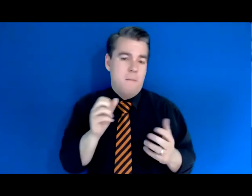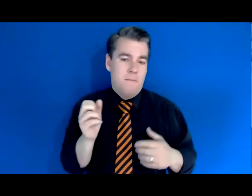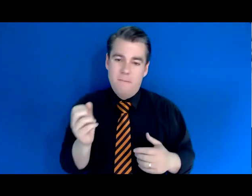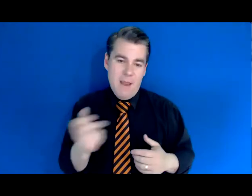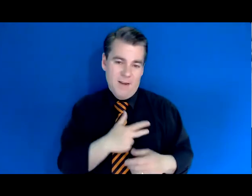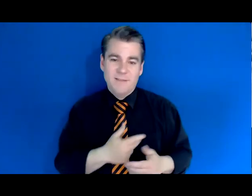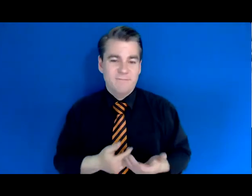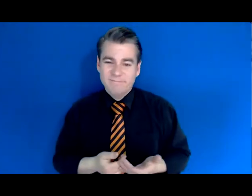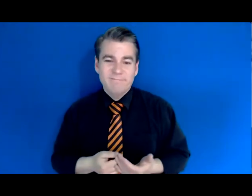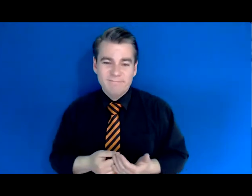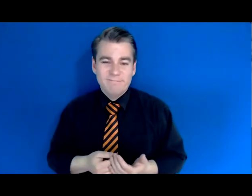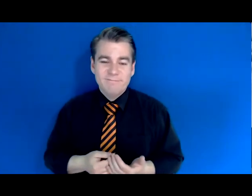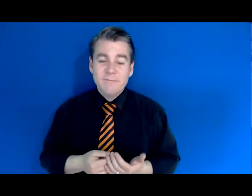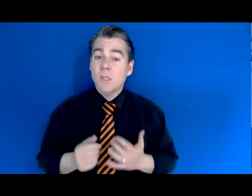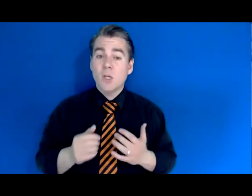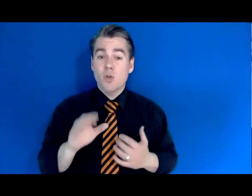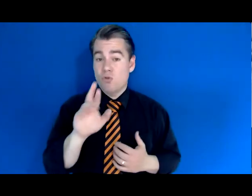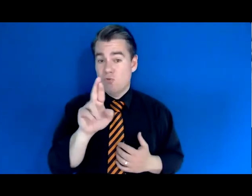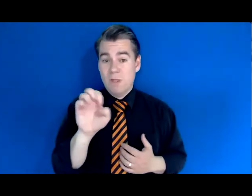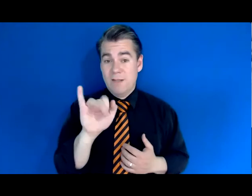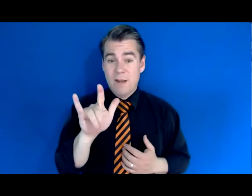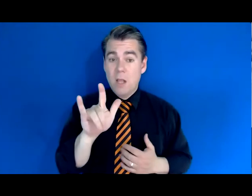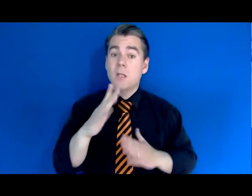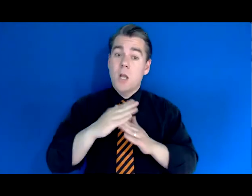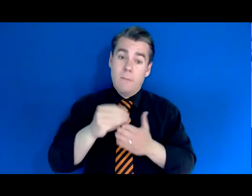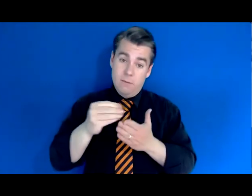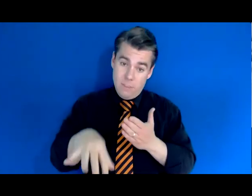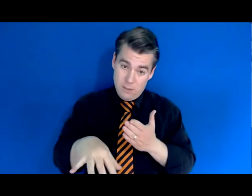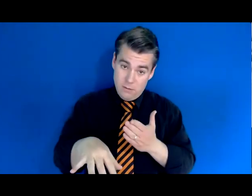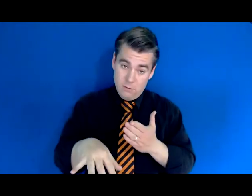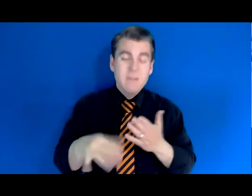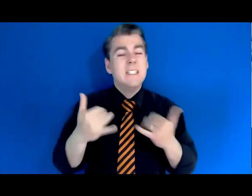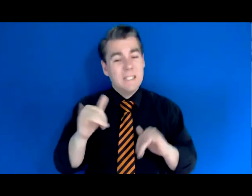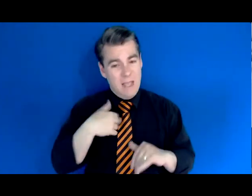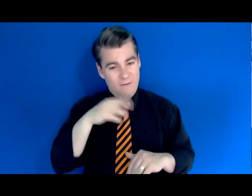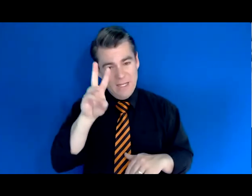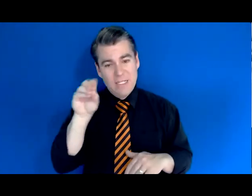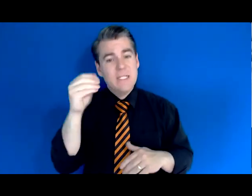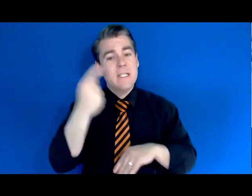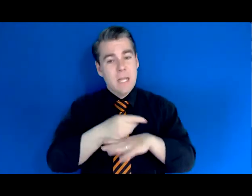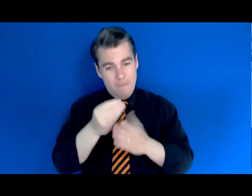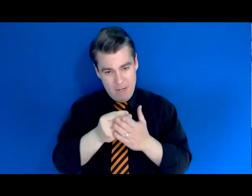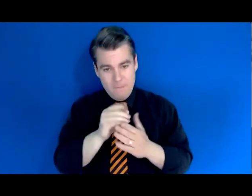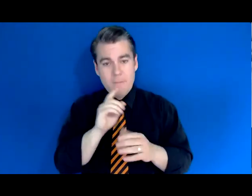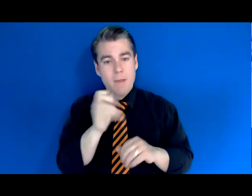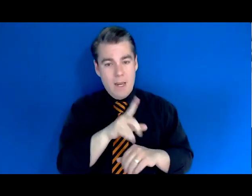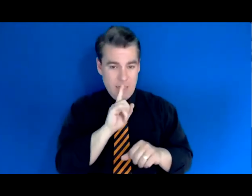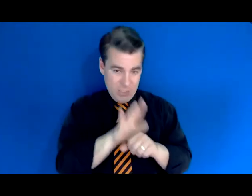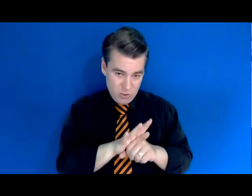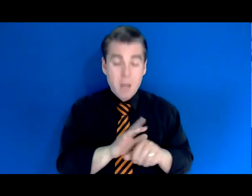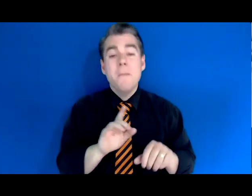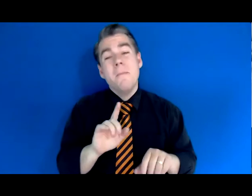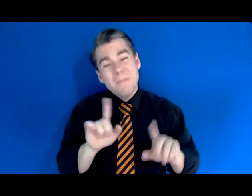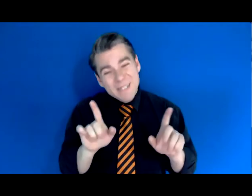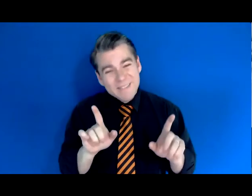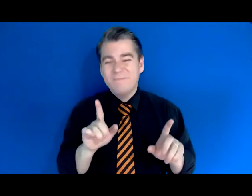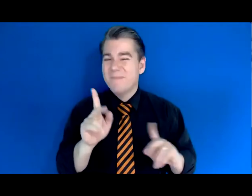retail customers, it's the most expensive. There is still that 60-day money-back guarantee. But usually people are not